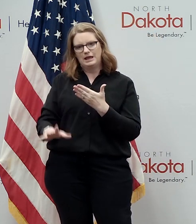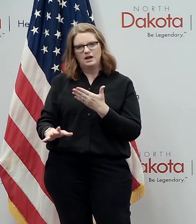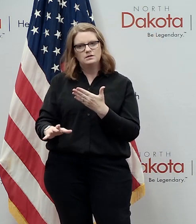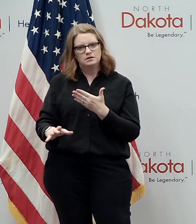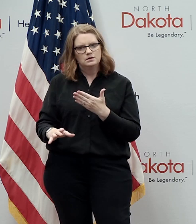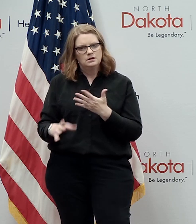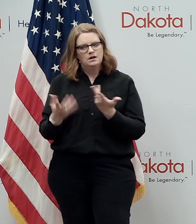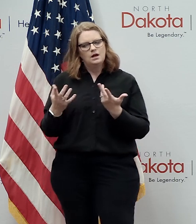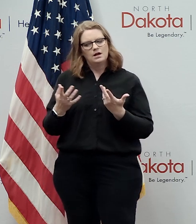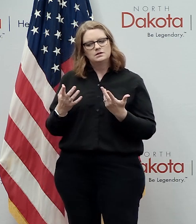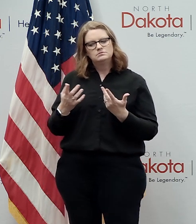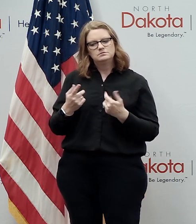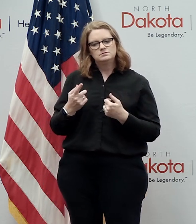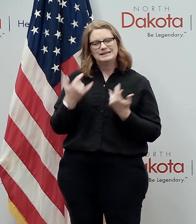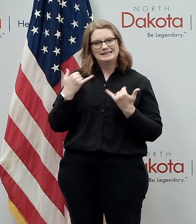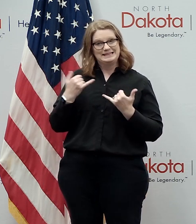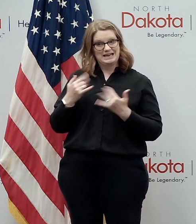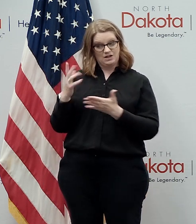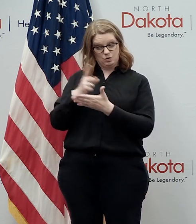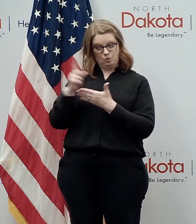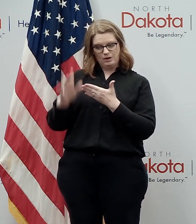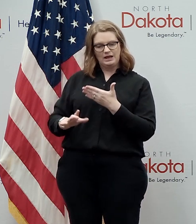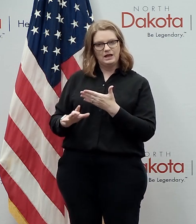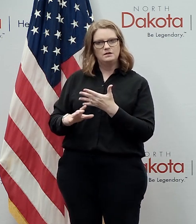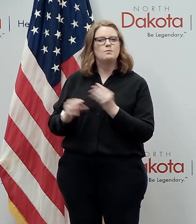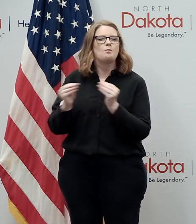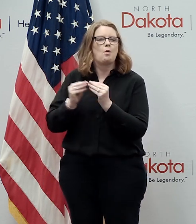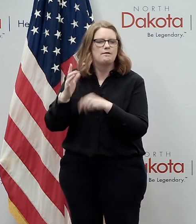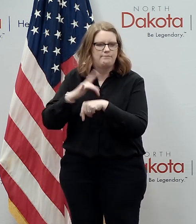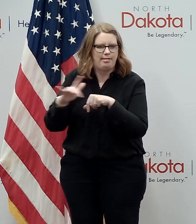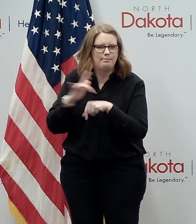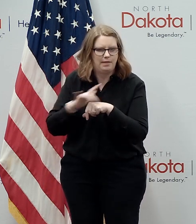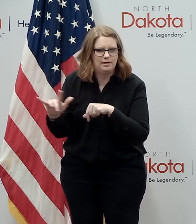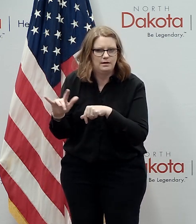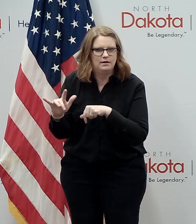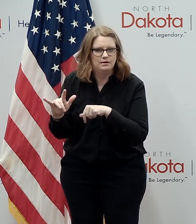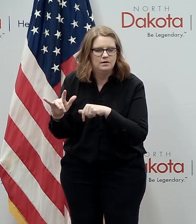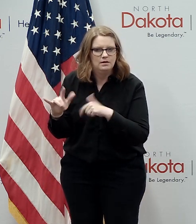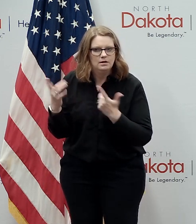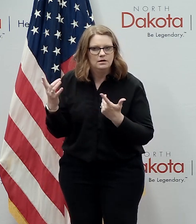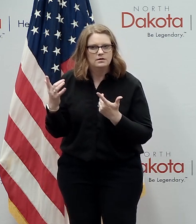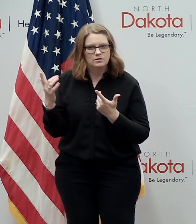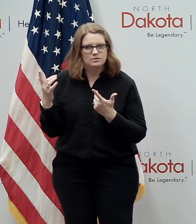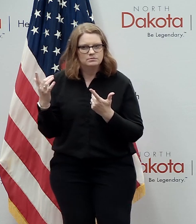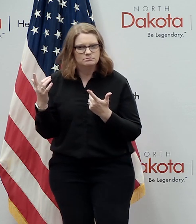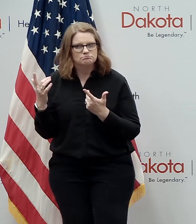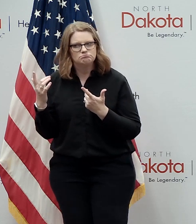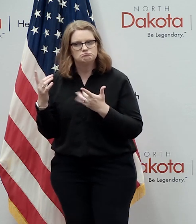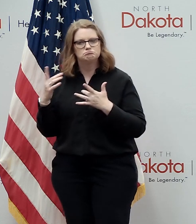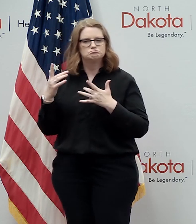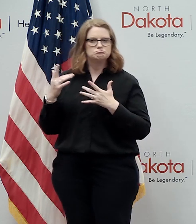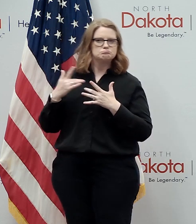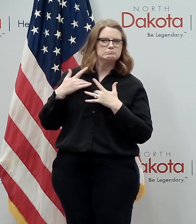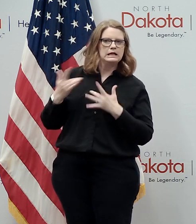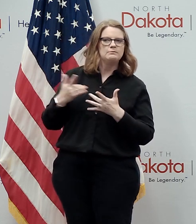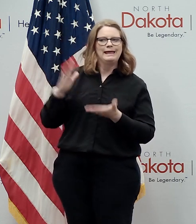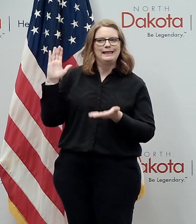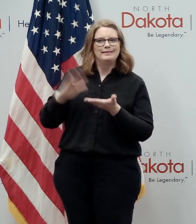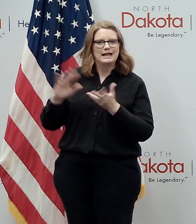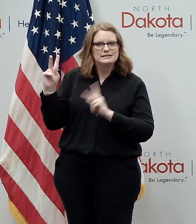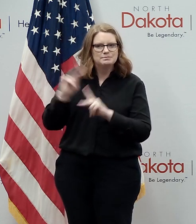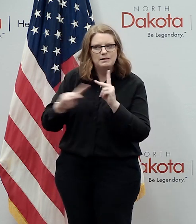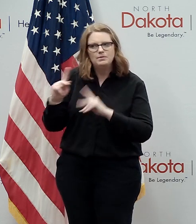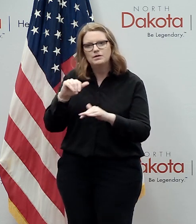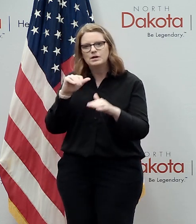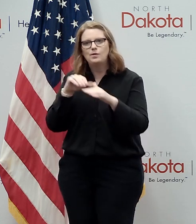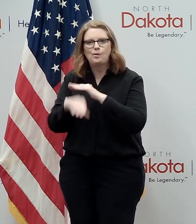of the places that we've found that we generally have got more capacity because there's less uh less people seeking medical care